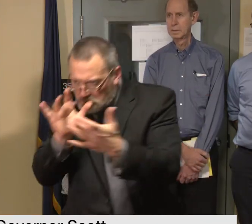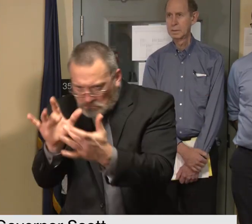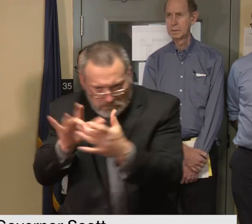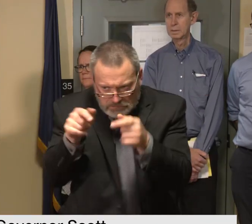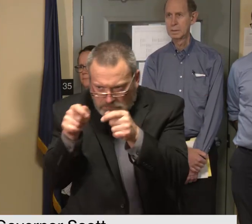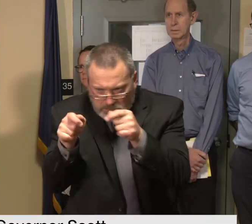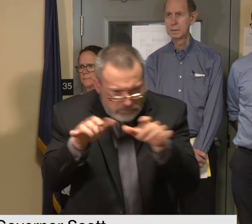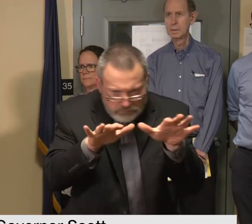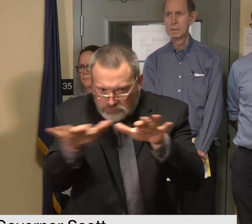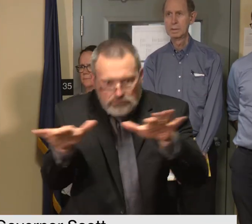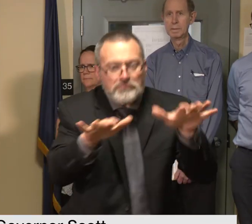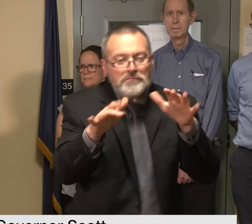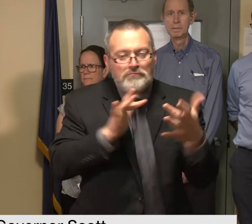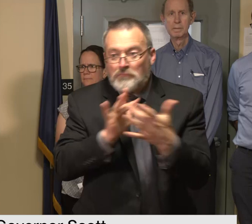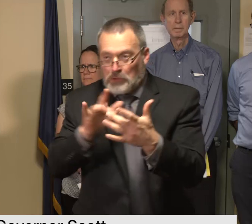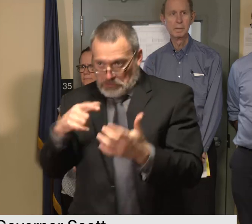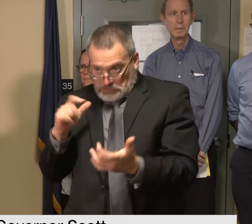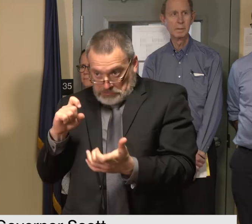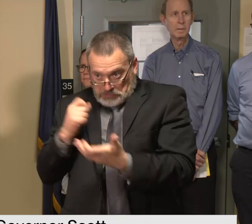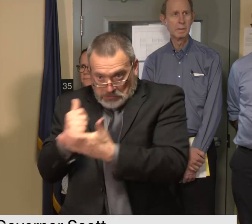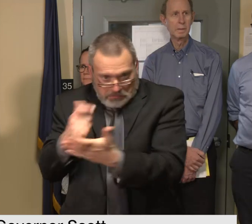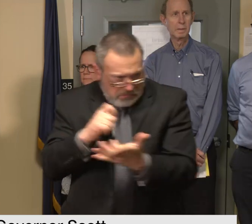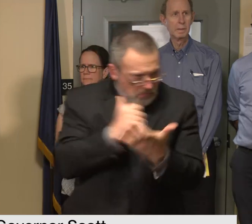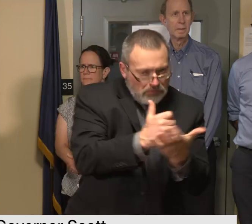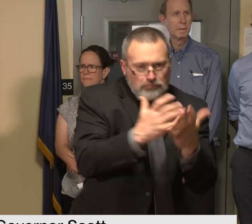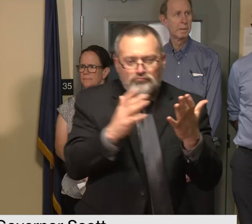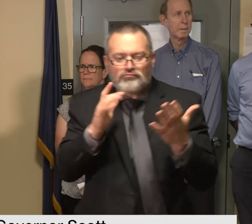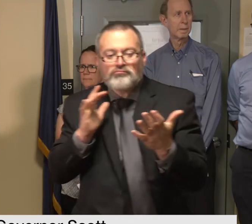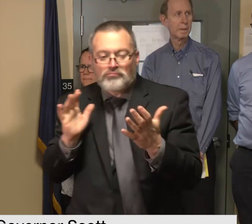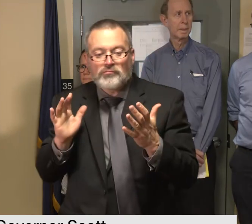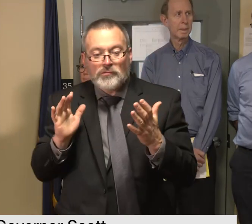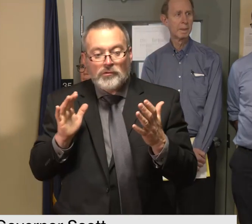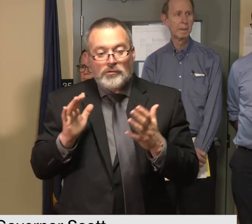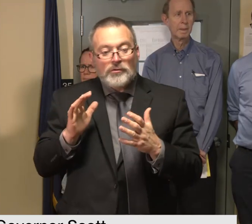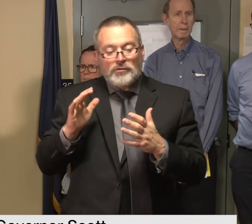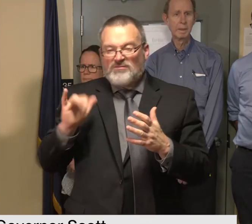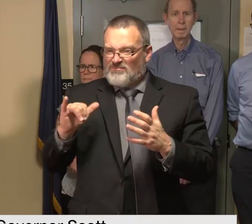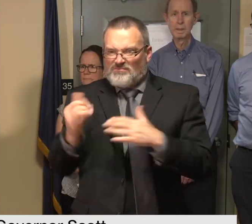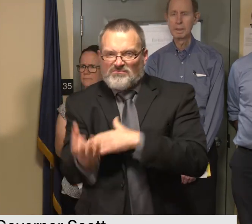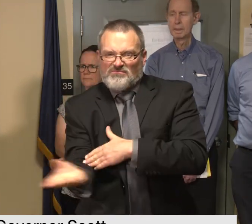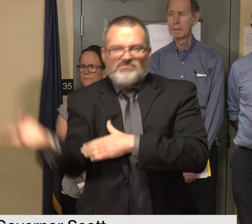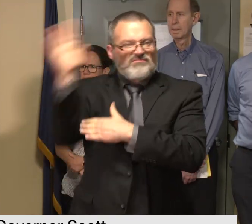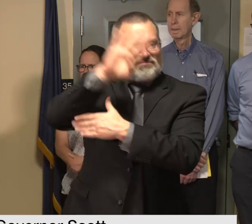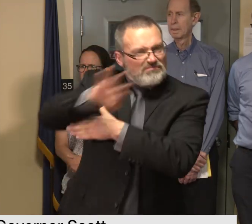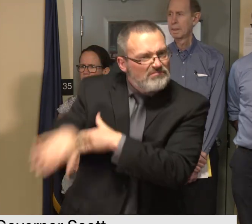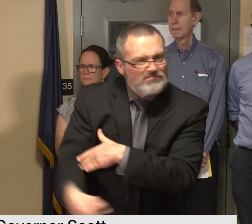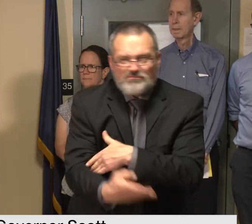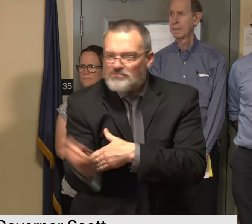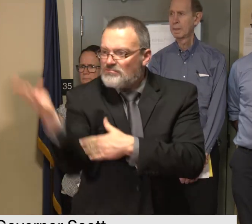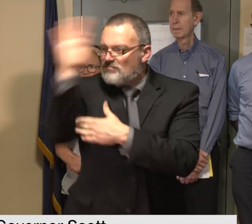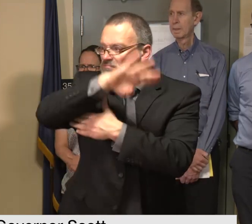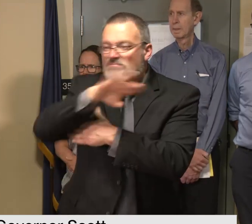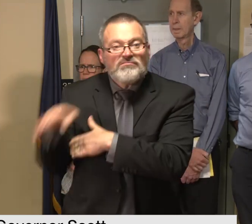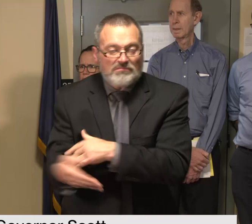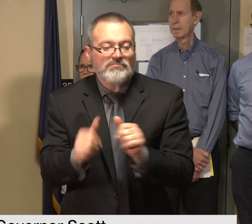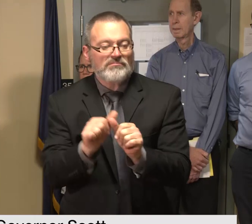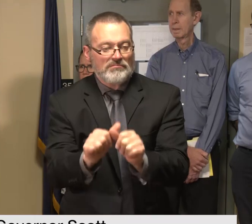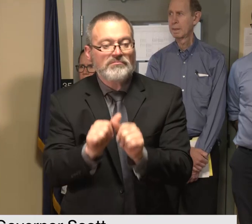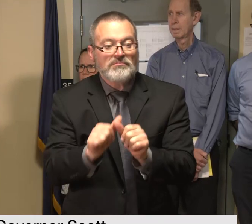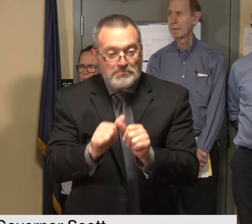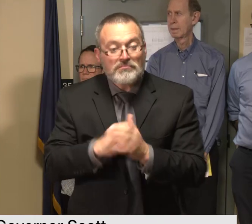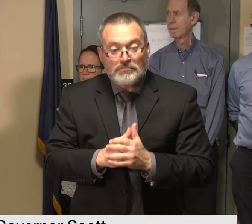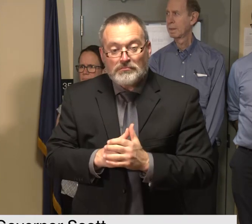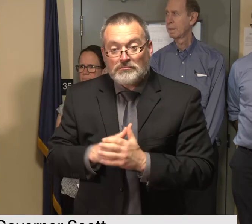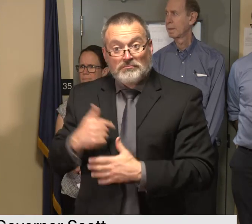and we are here 24 hours a day emergency operation center staff are actively